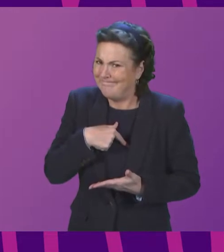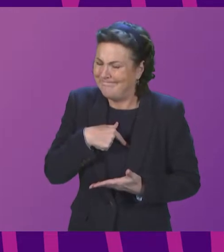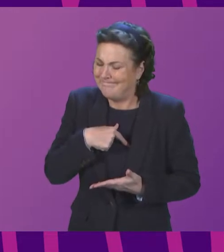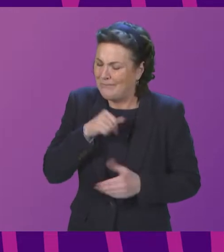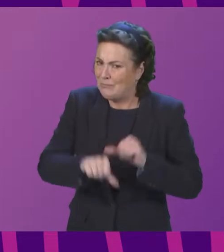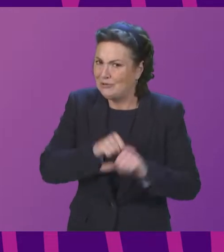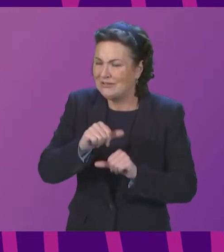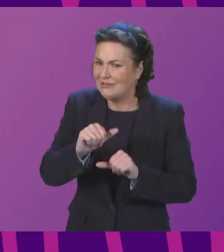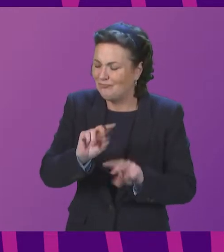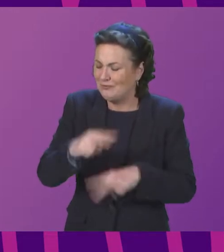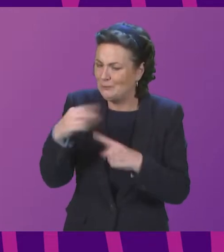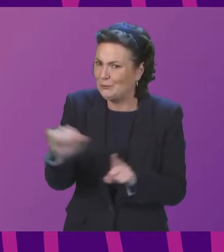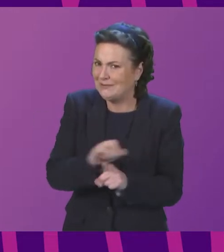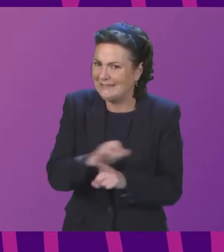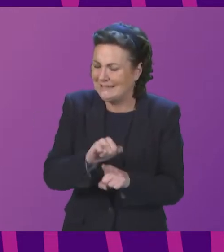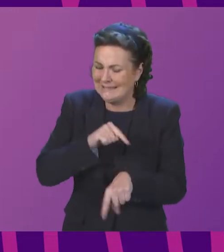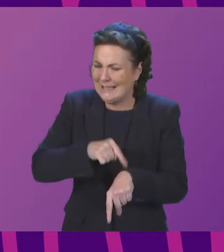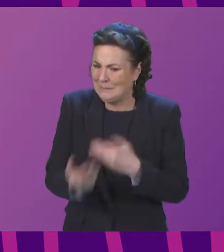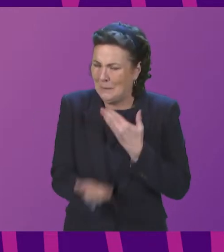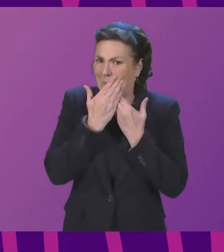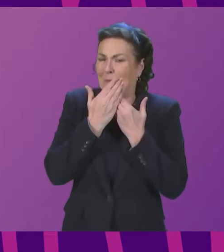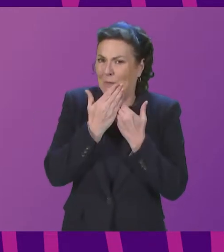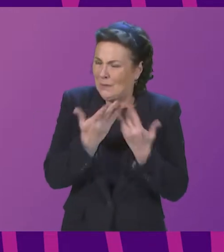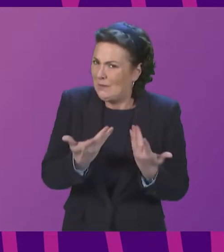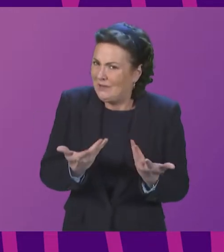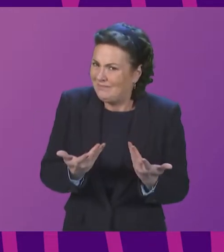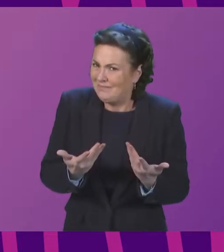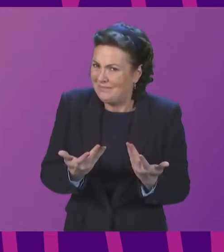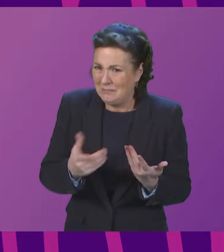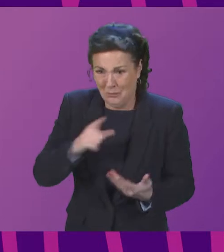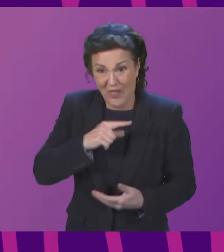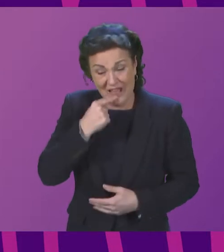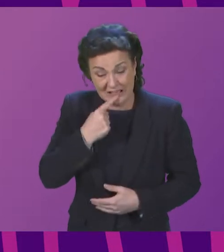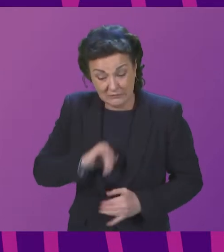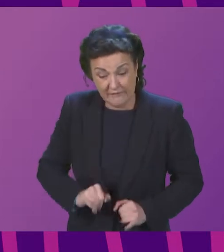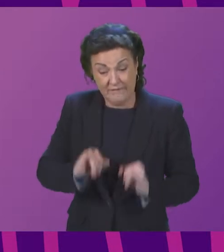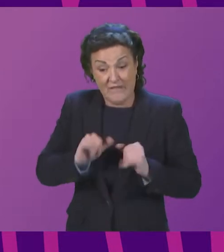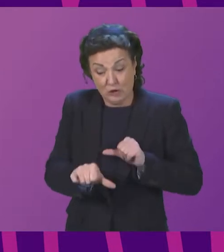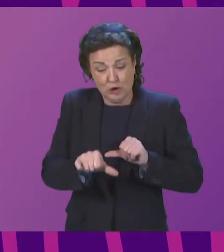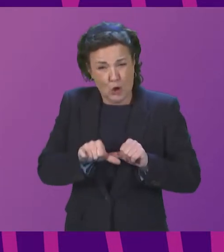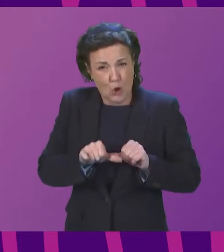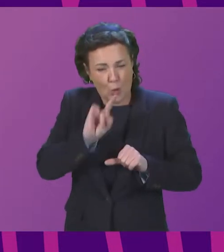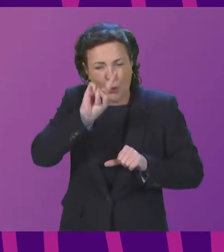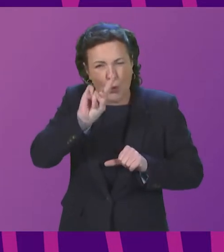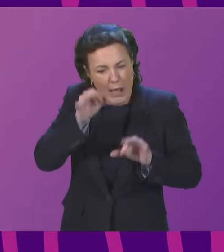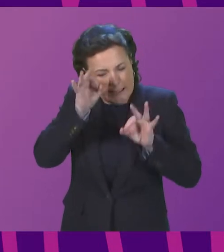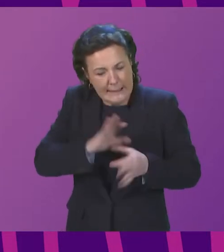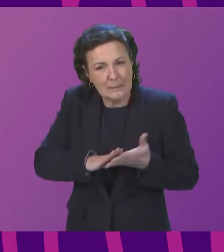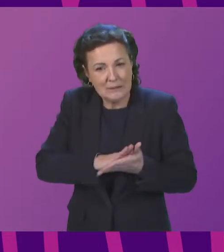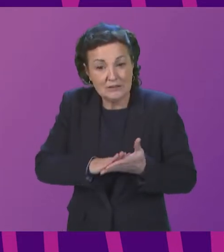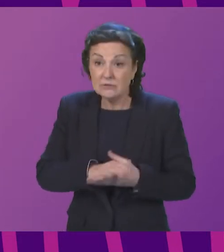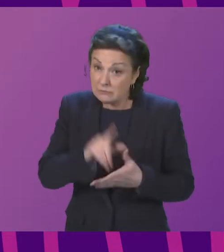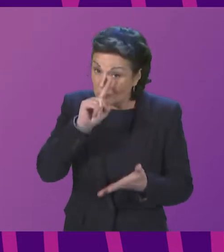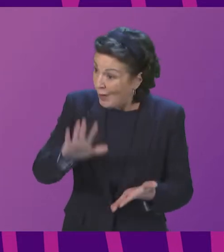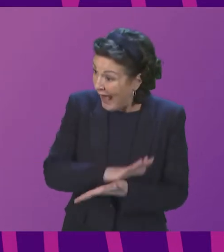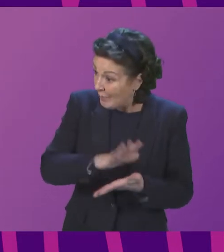you know, quite a significant, when they say very short, I'd be interested to understand that better. We content to